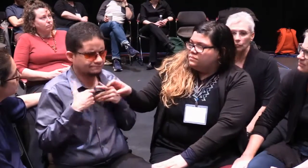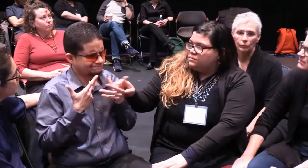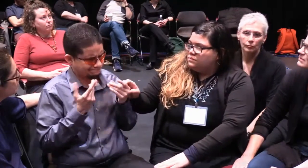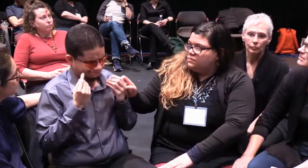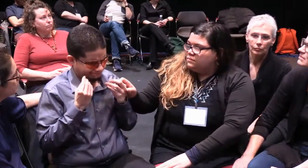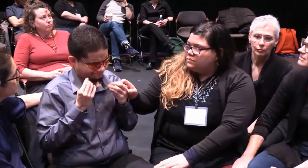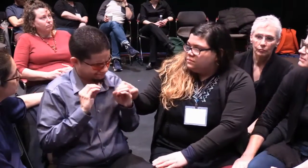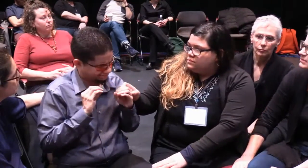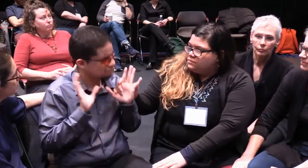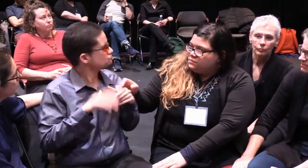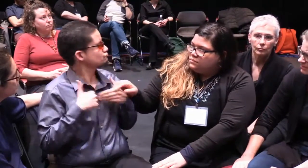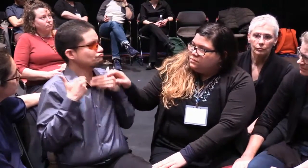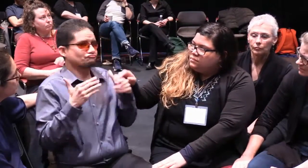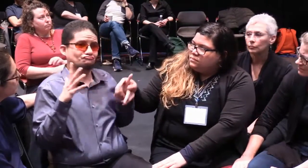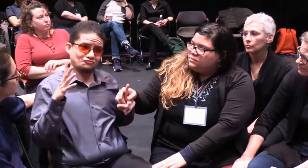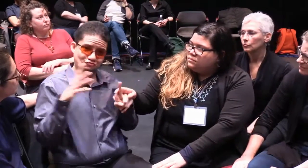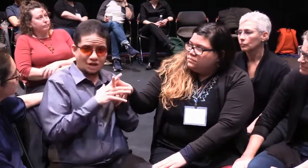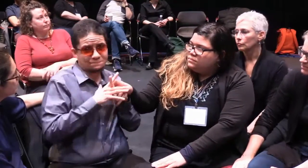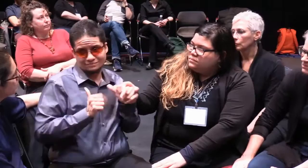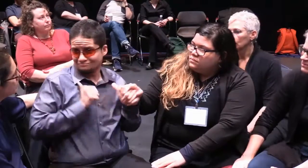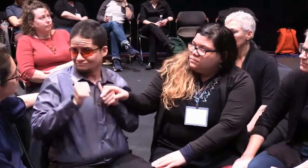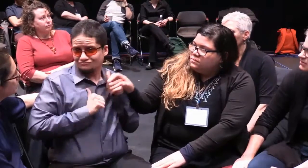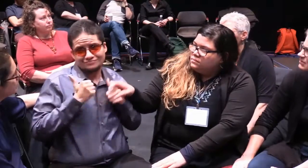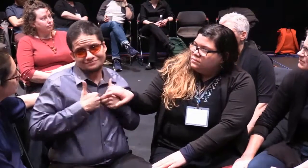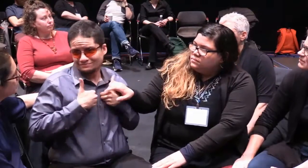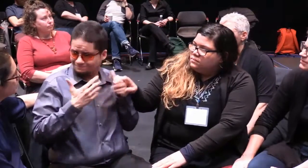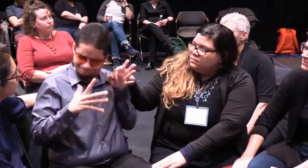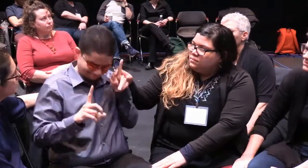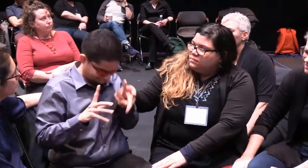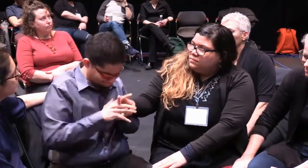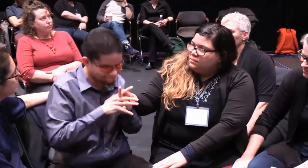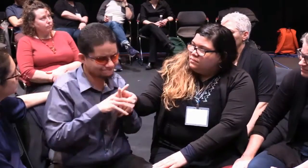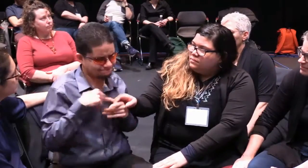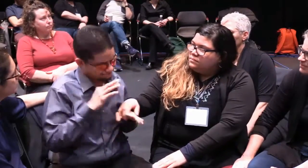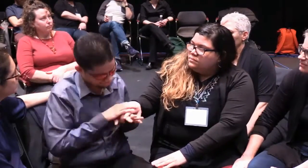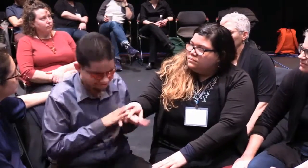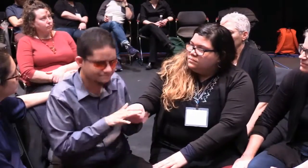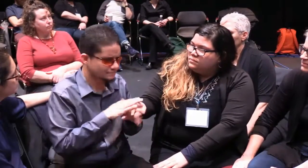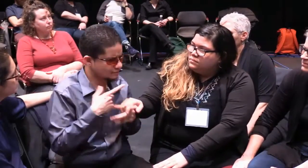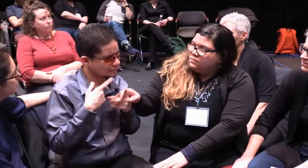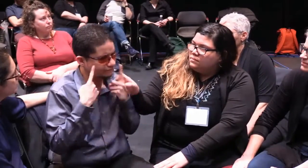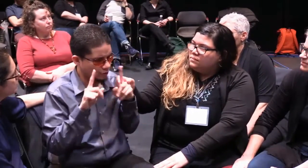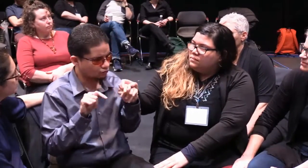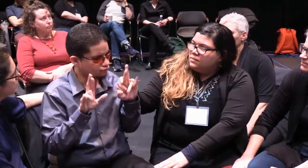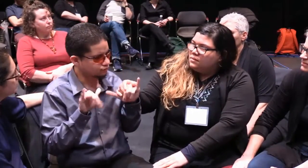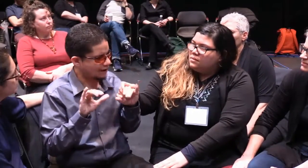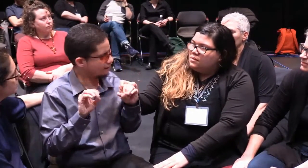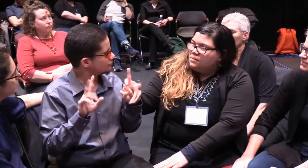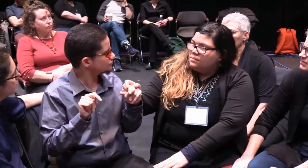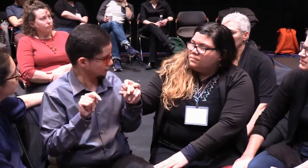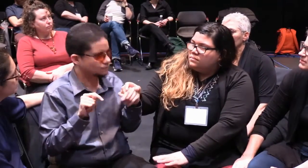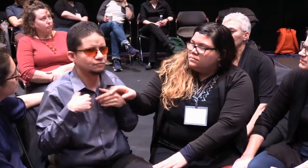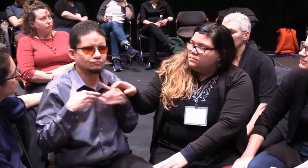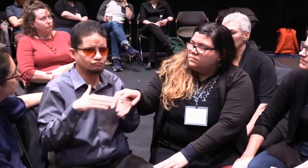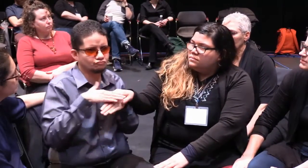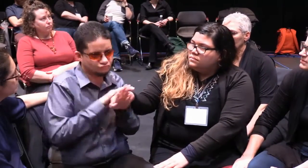But it involves a lot of work, logistics and planning. We can't just show up.